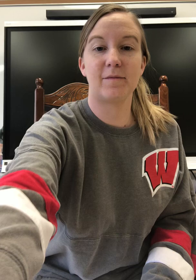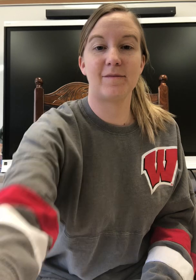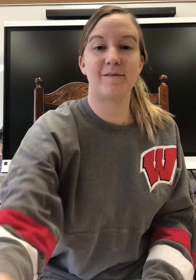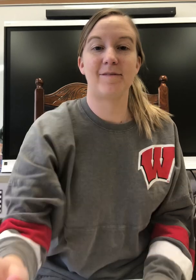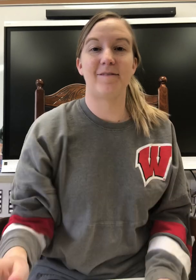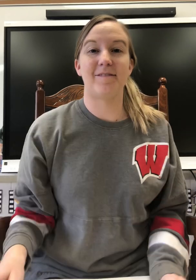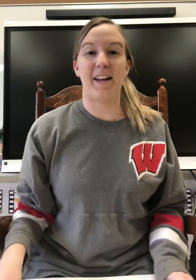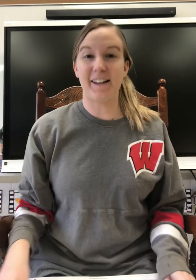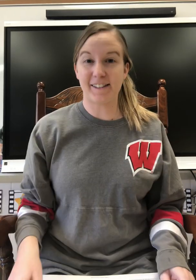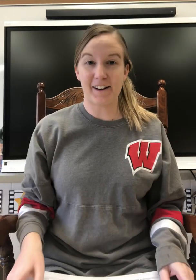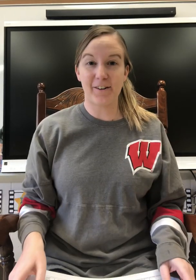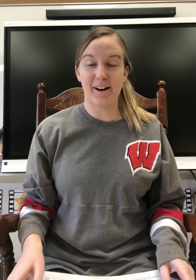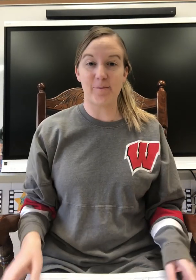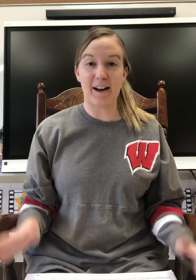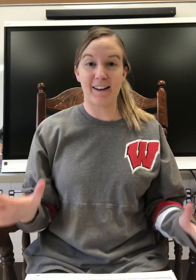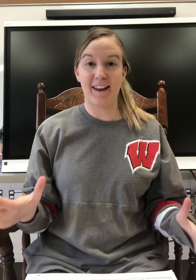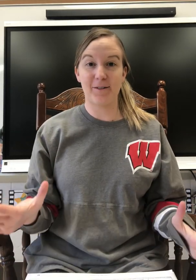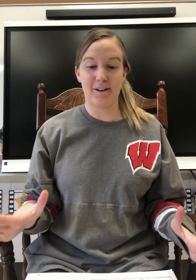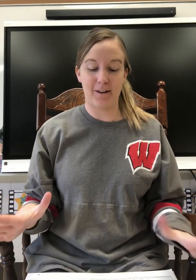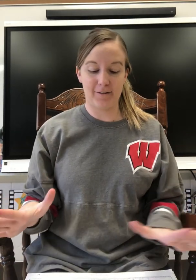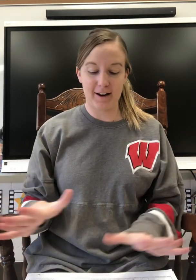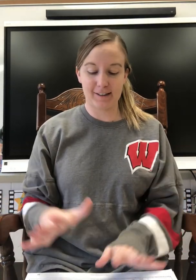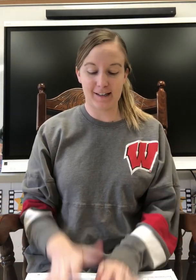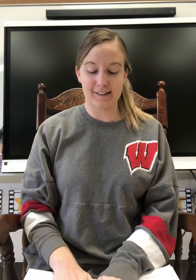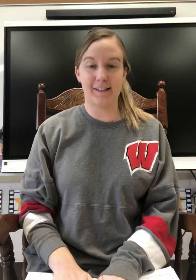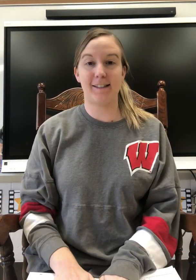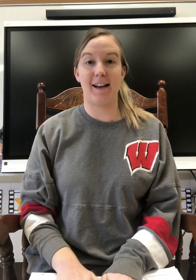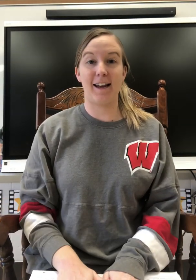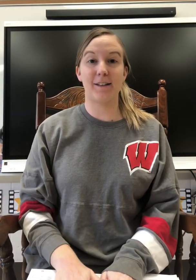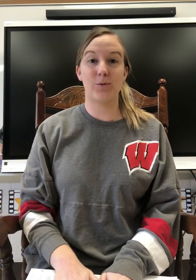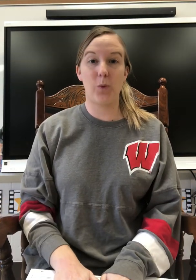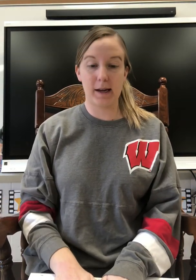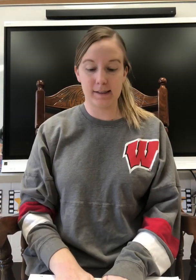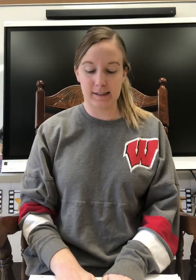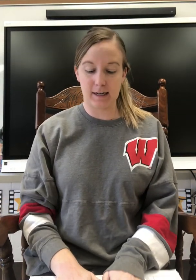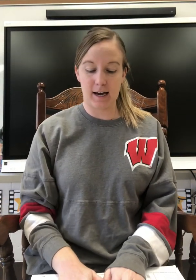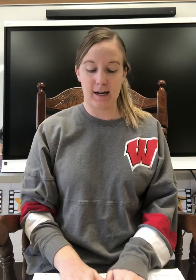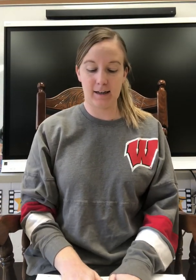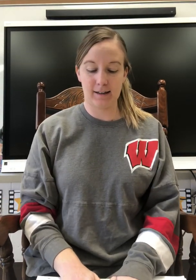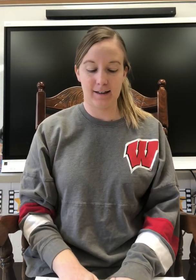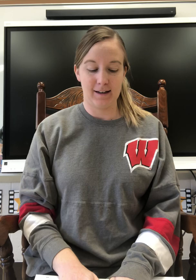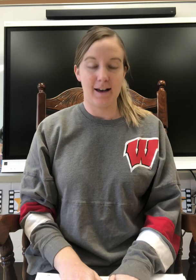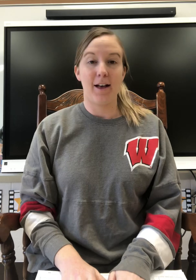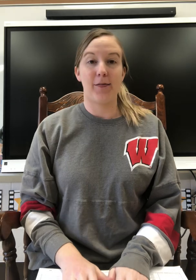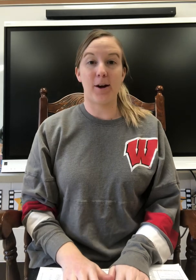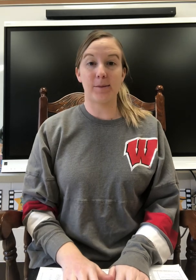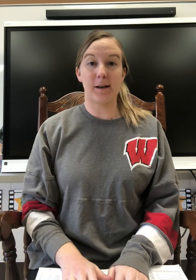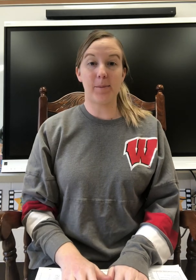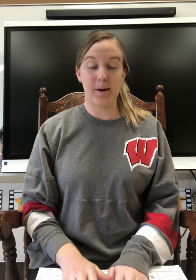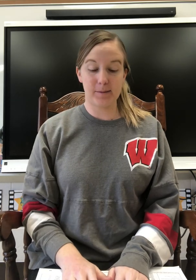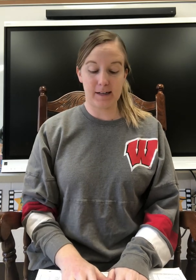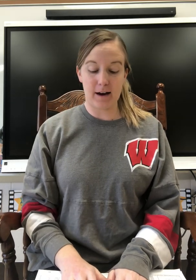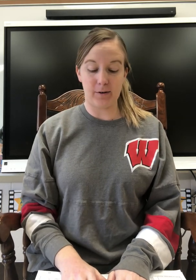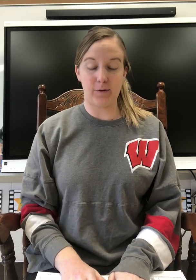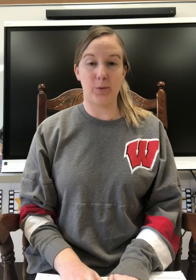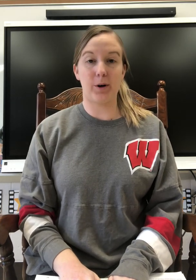Hey, second grade. back again with another phonics lesson. Today is Wednesday. Thumbs up, thumbs down if the word